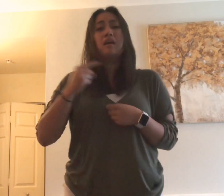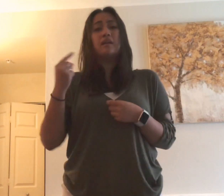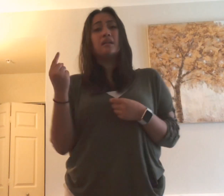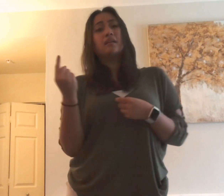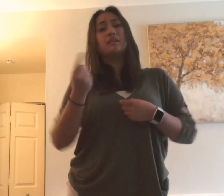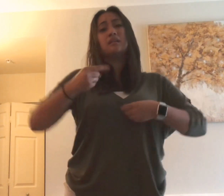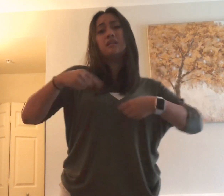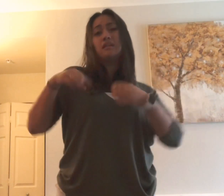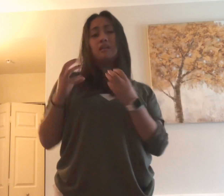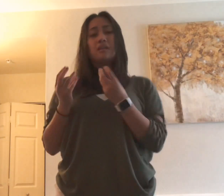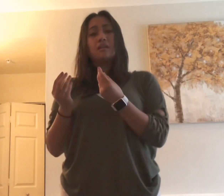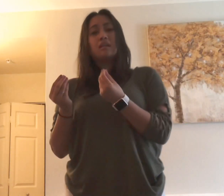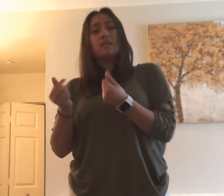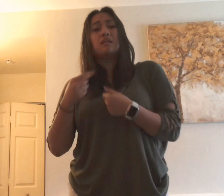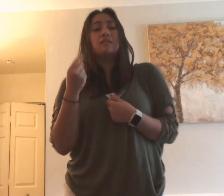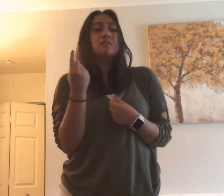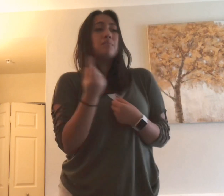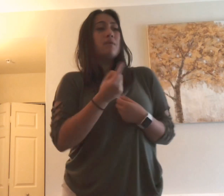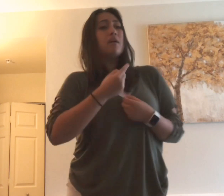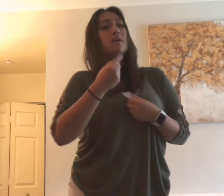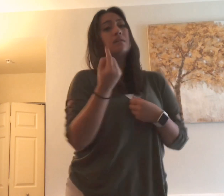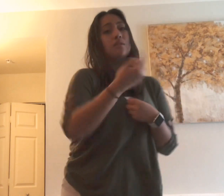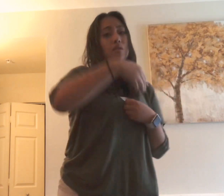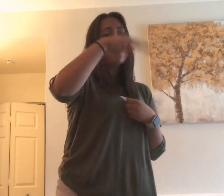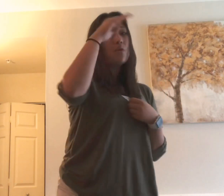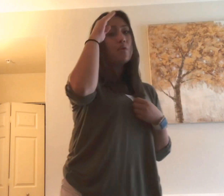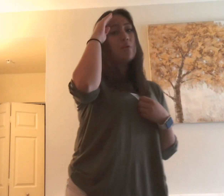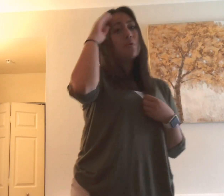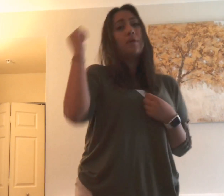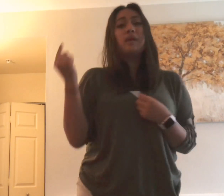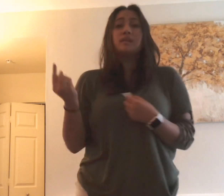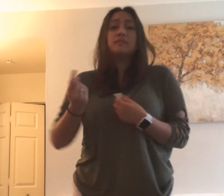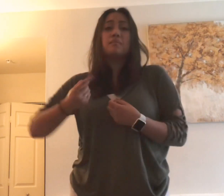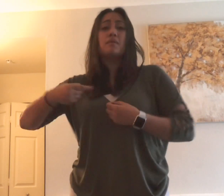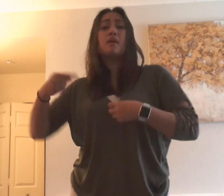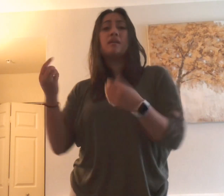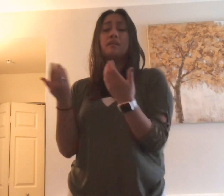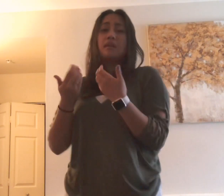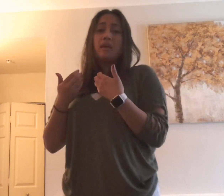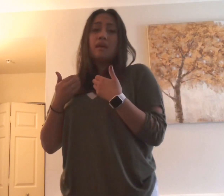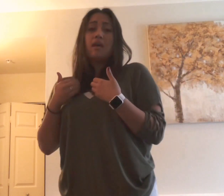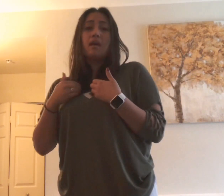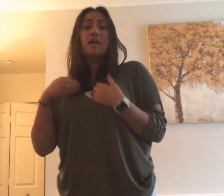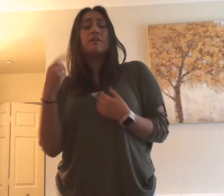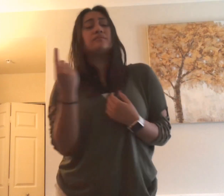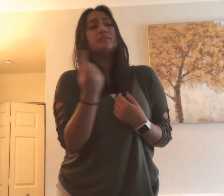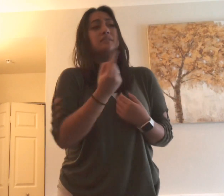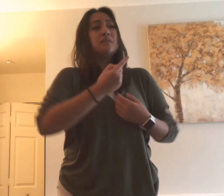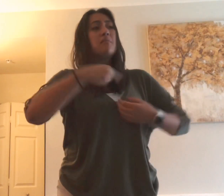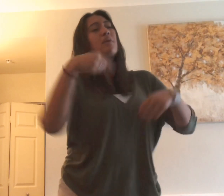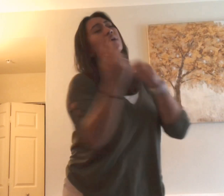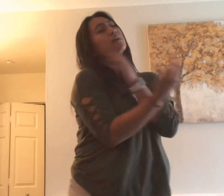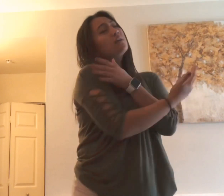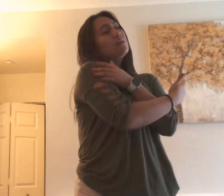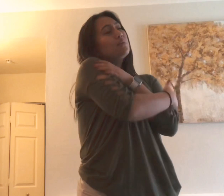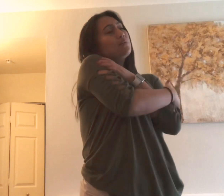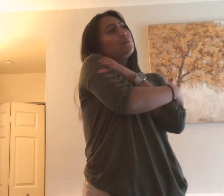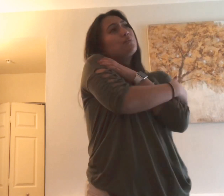somebody to hear, somebody to know, somebody to have, somebody to